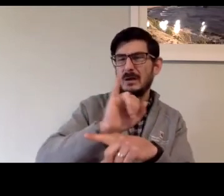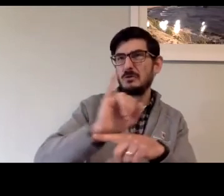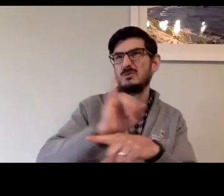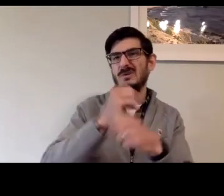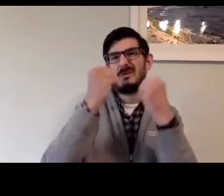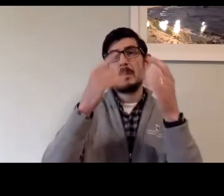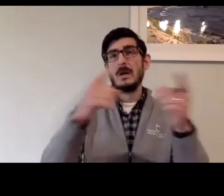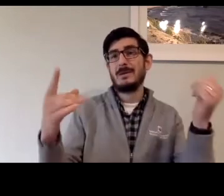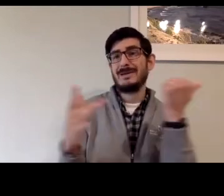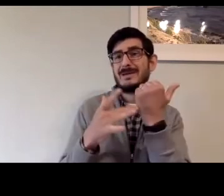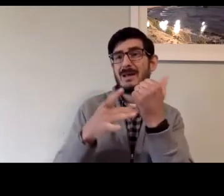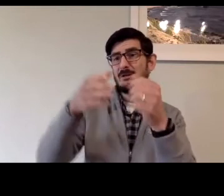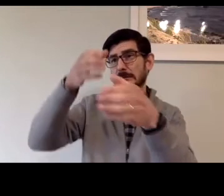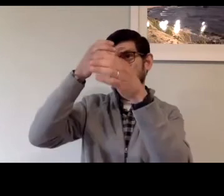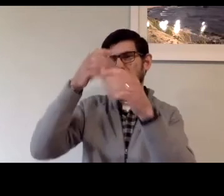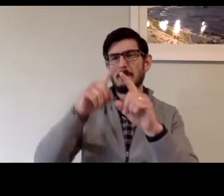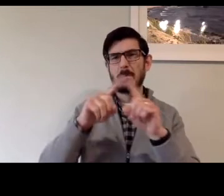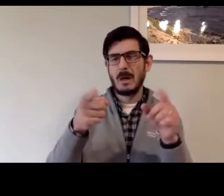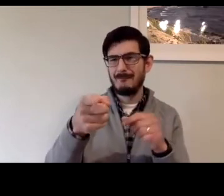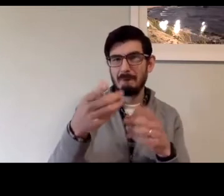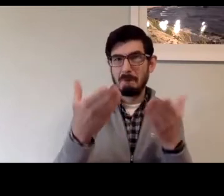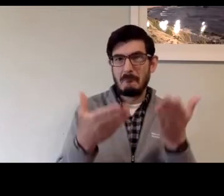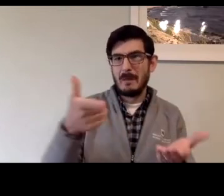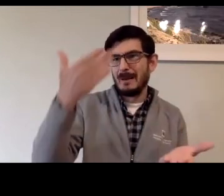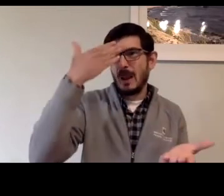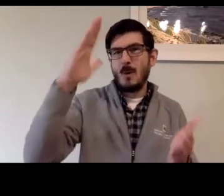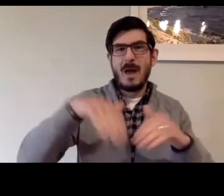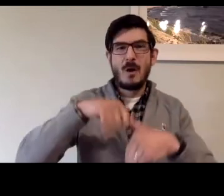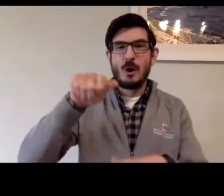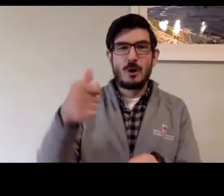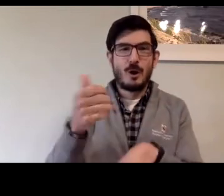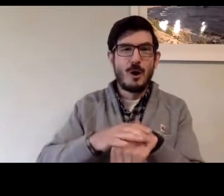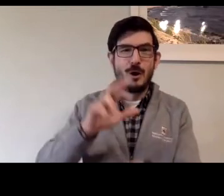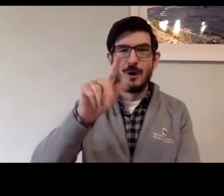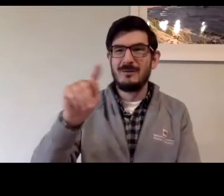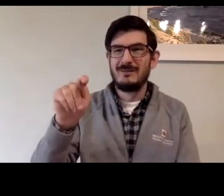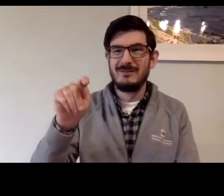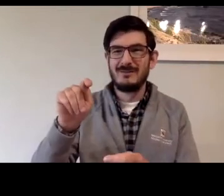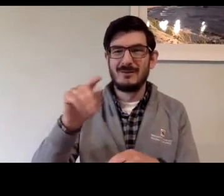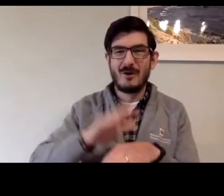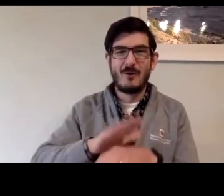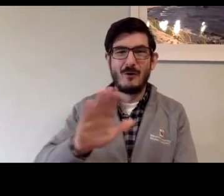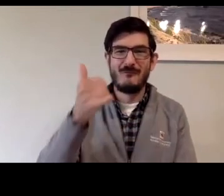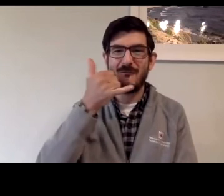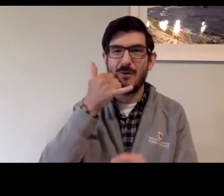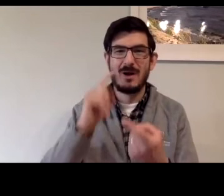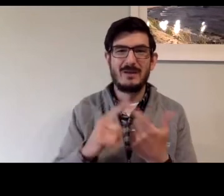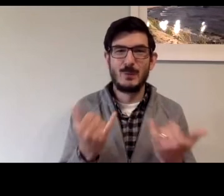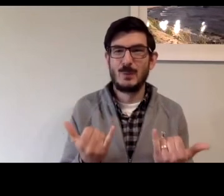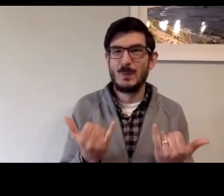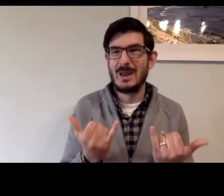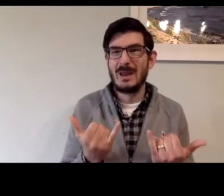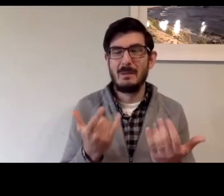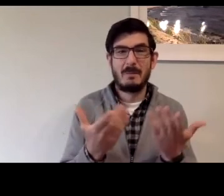We work with State Relay. We work in the industry. But for many of us, we're not technically savvy on the latest and the greatest of what